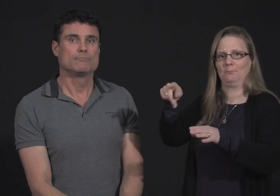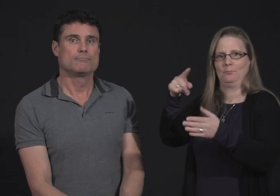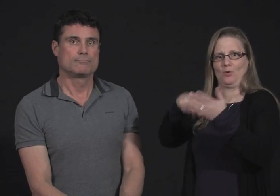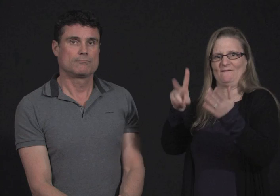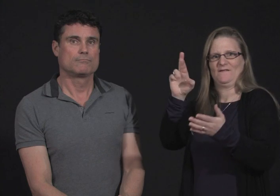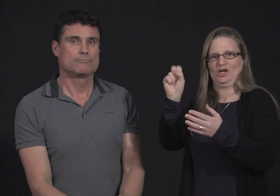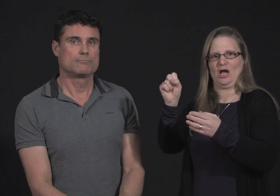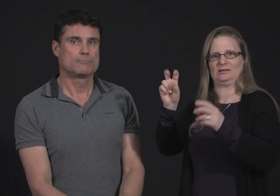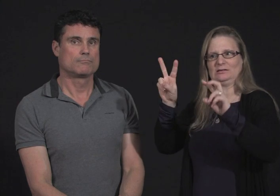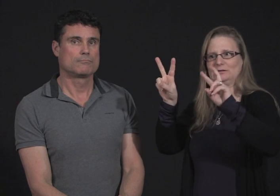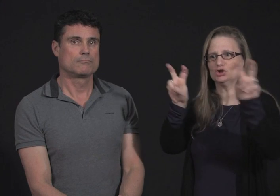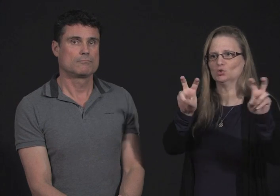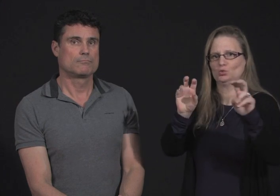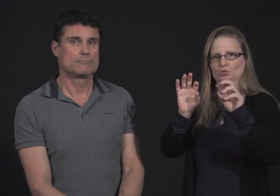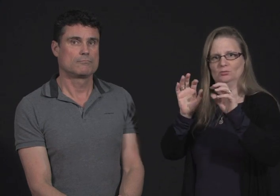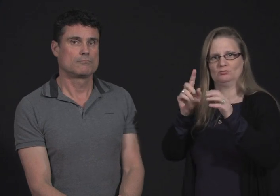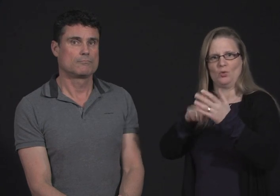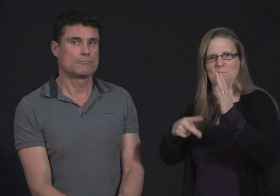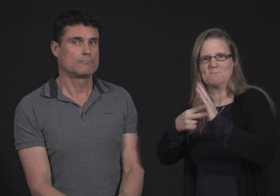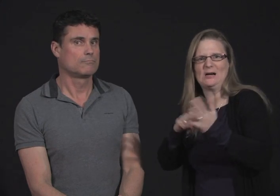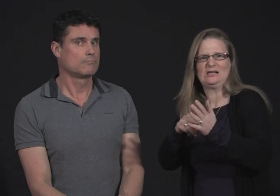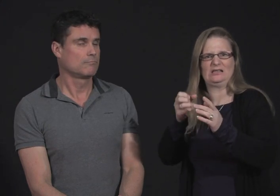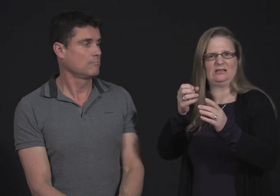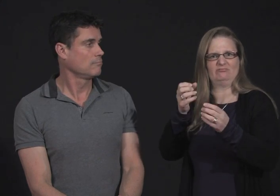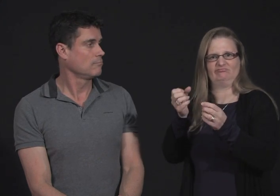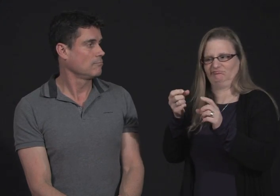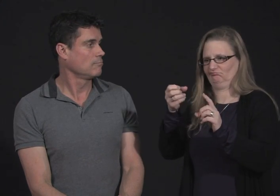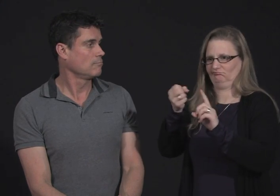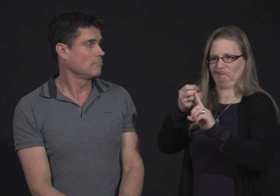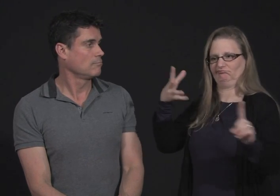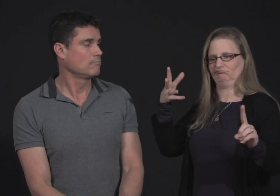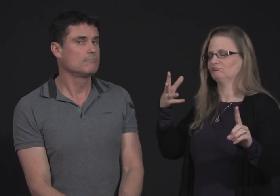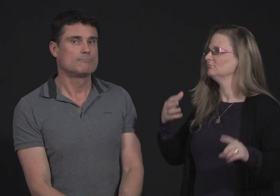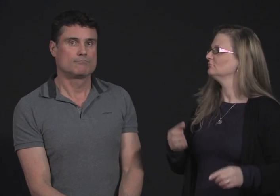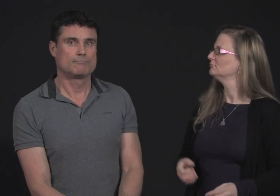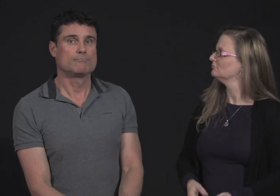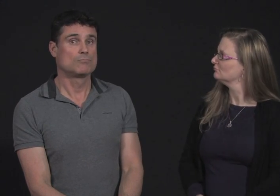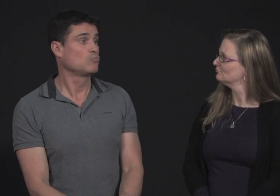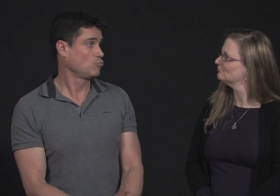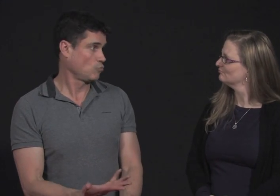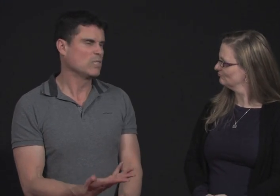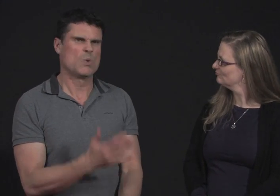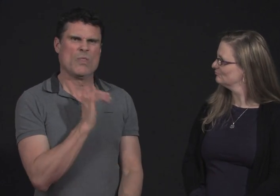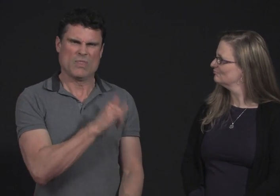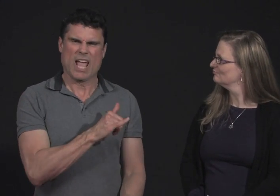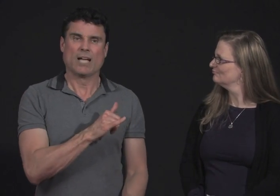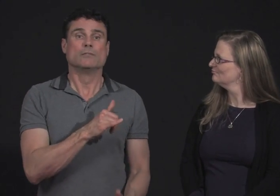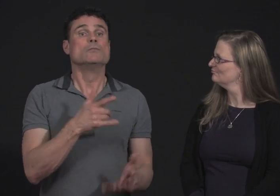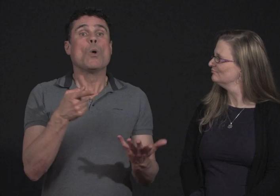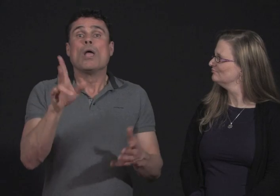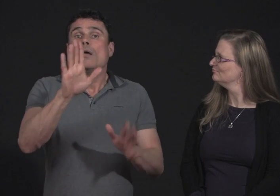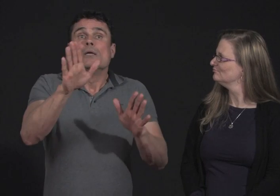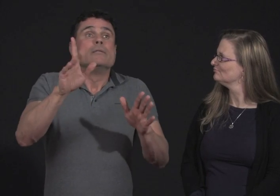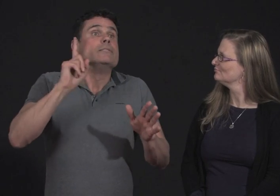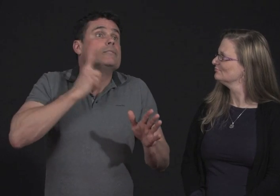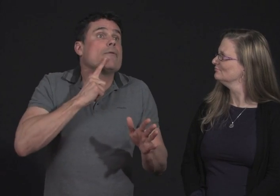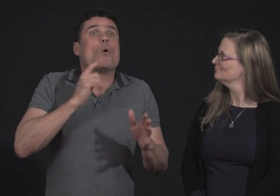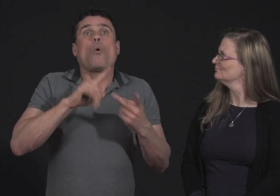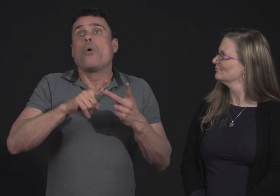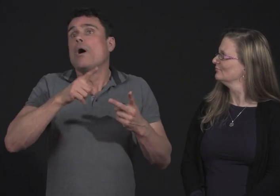could really clarify some of the VRS issues, the impact for the community. Mm-hmm. That's right. Regardless of